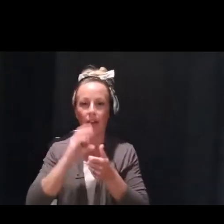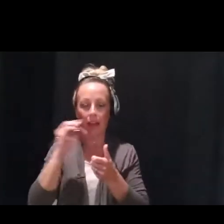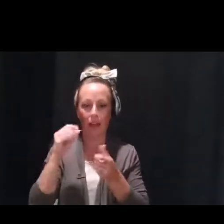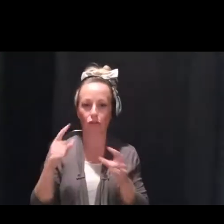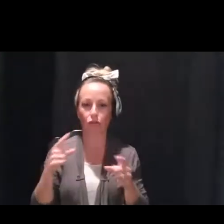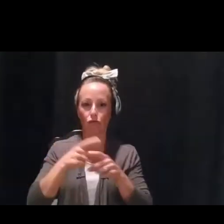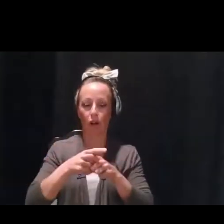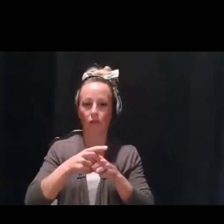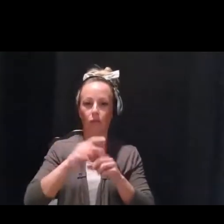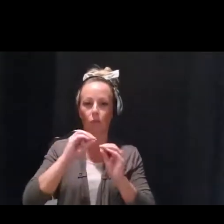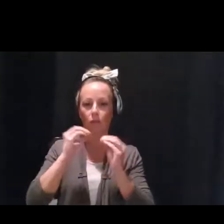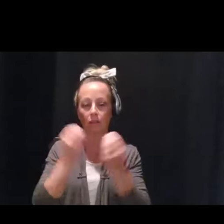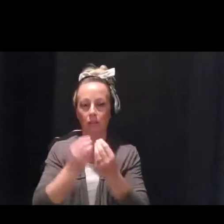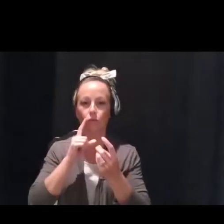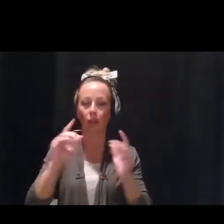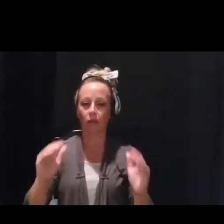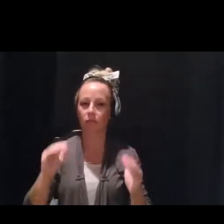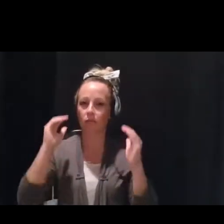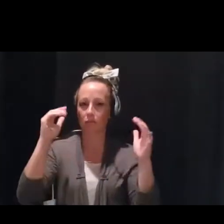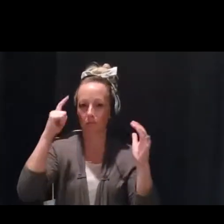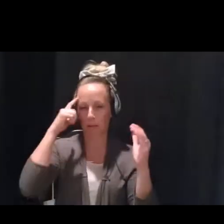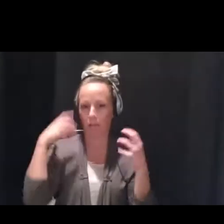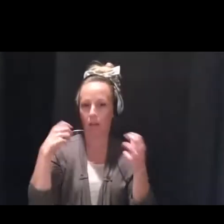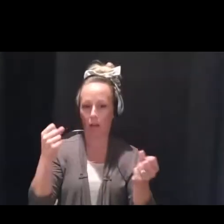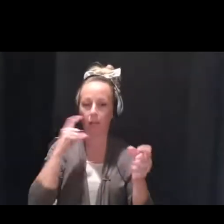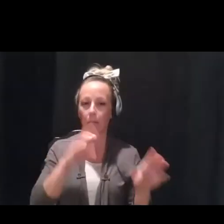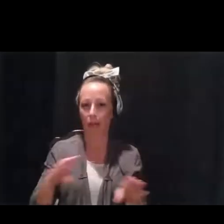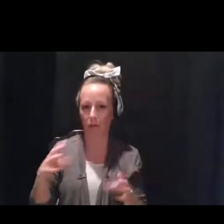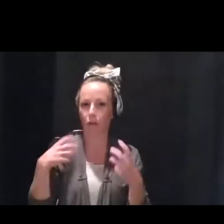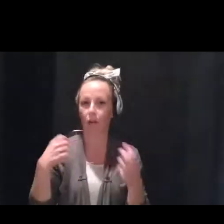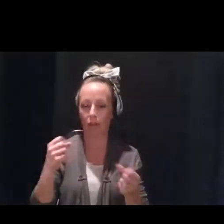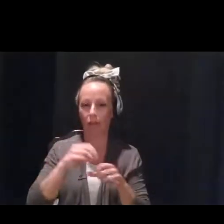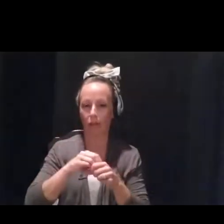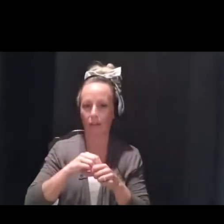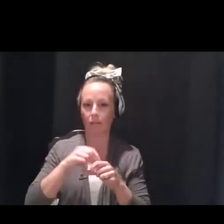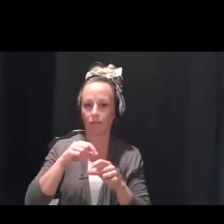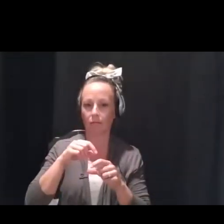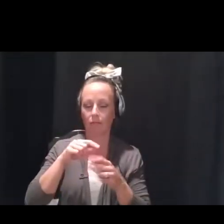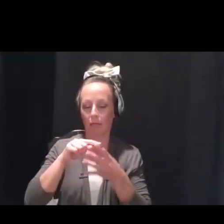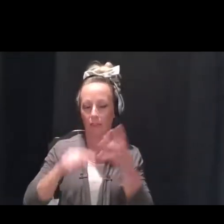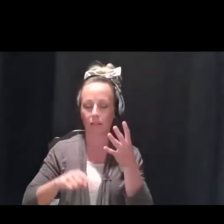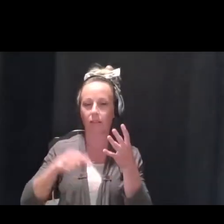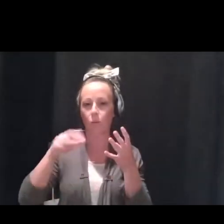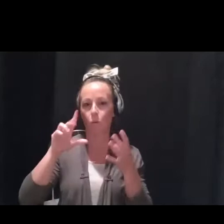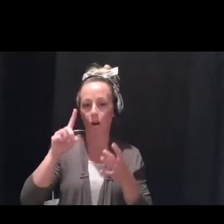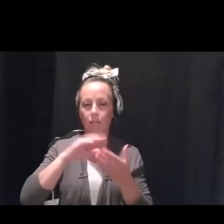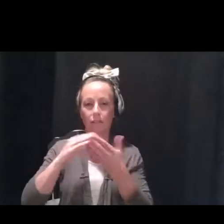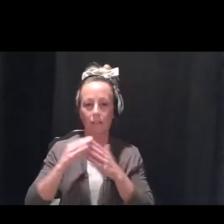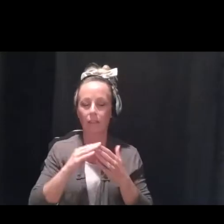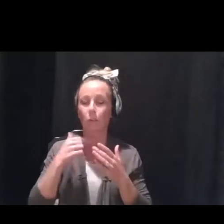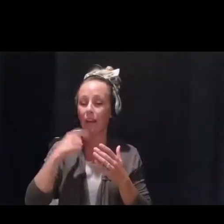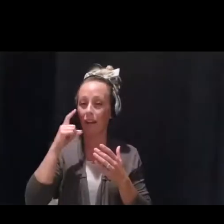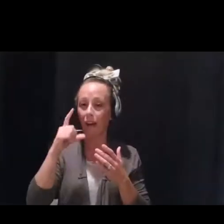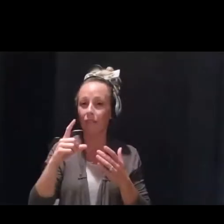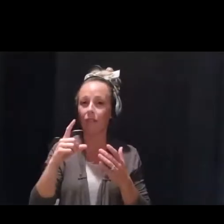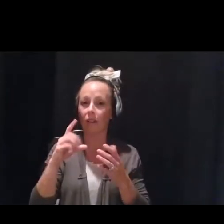to really advance the mental and behavioral health of residents in the Quad Cities. We have four collective goals that we are working